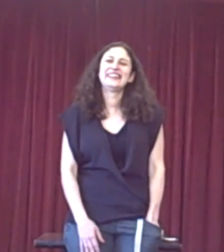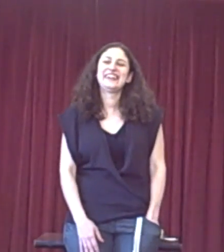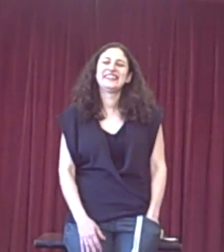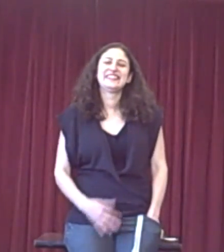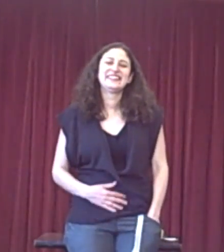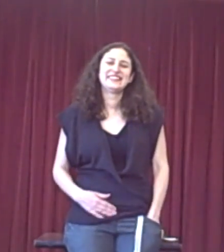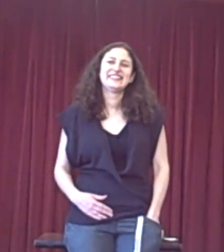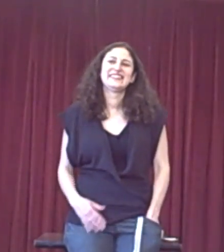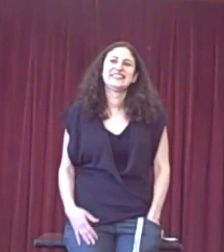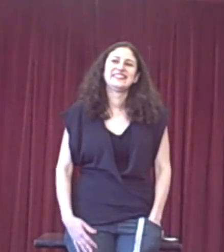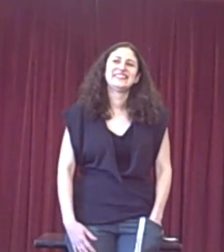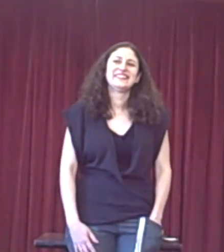public speaking.